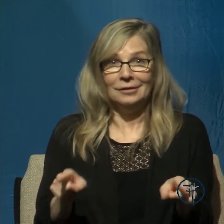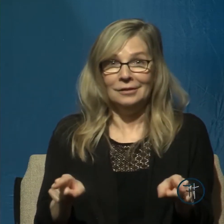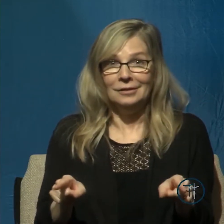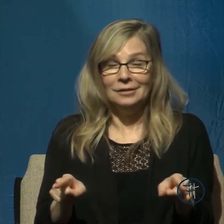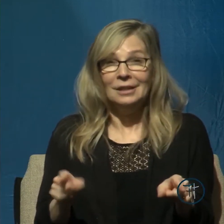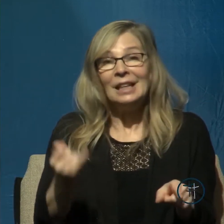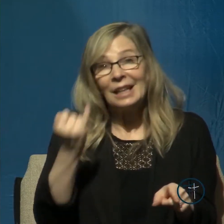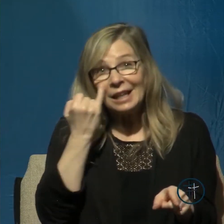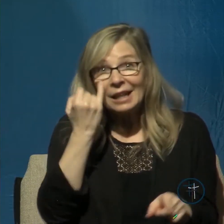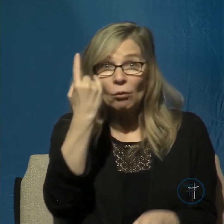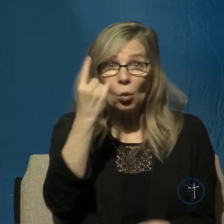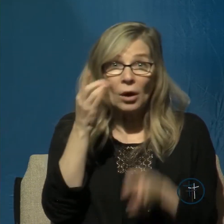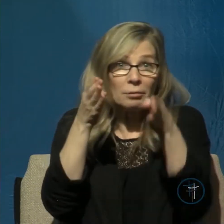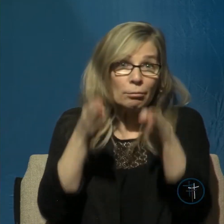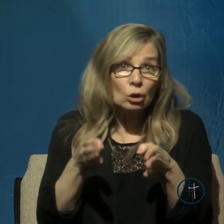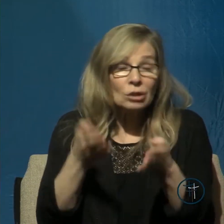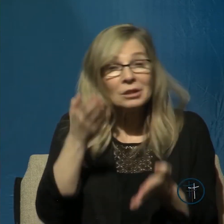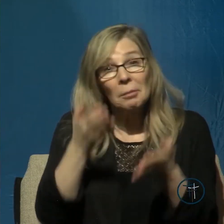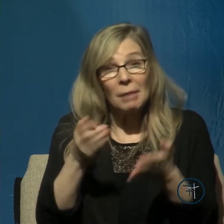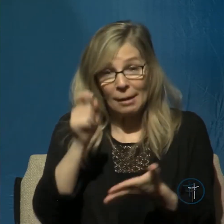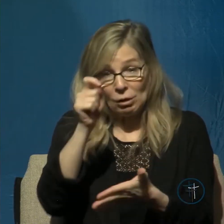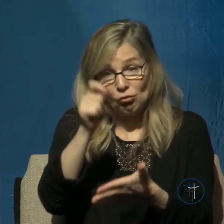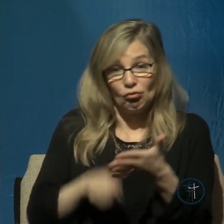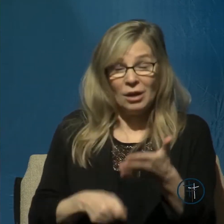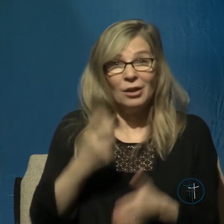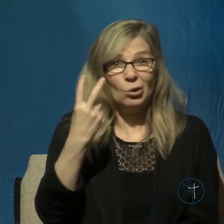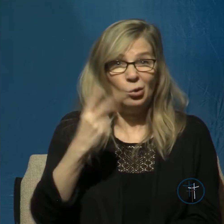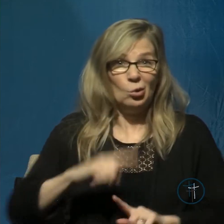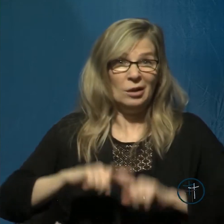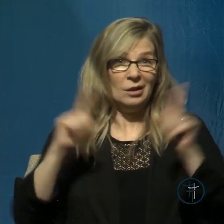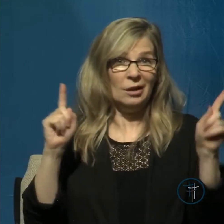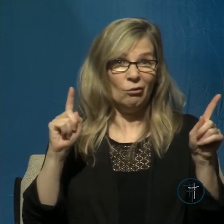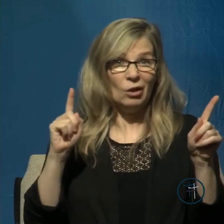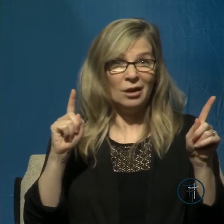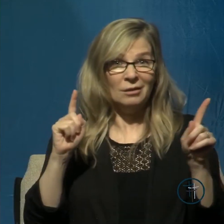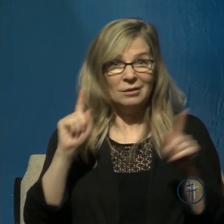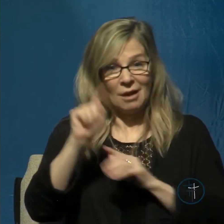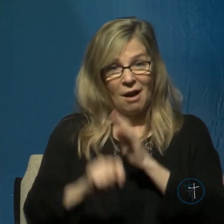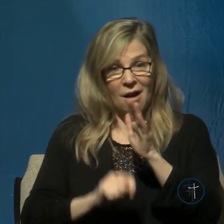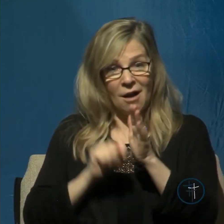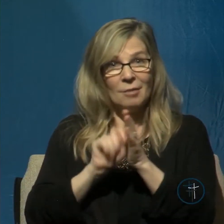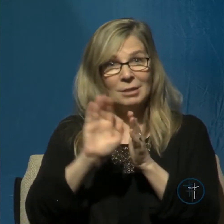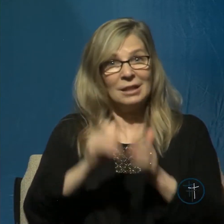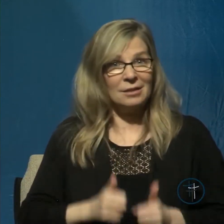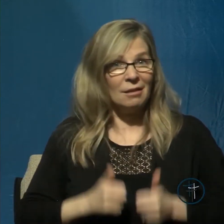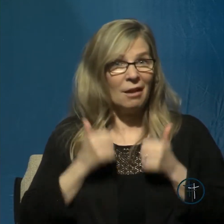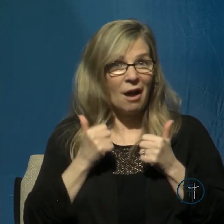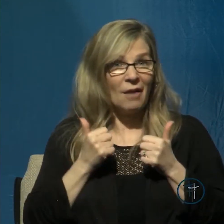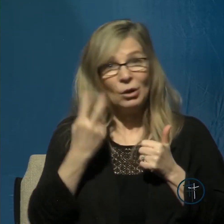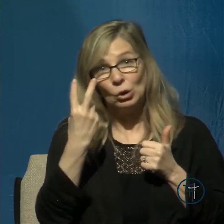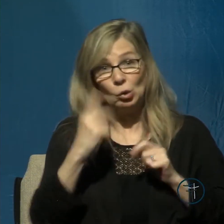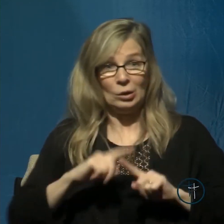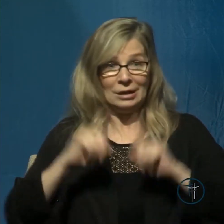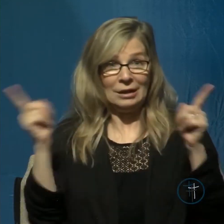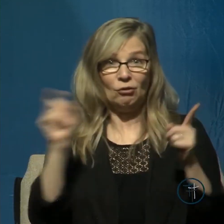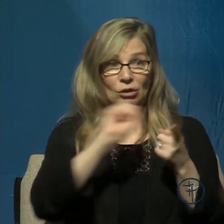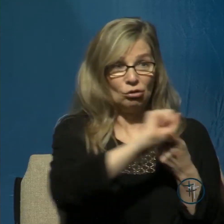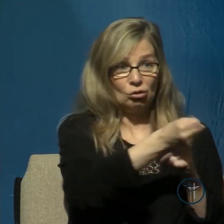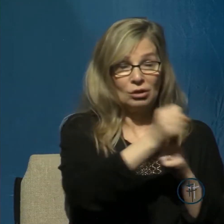his life and under two different set of circumstances. And their argument, those who hold to this, their argument